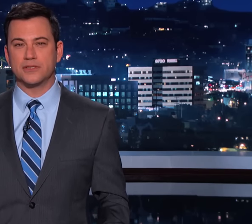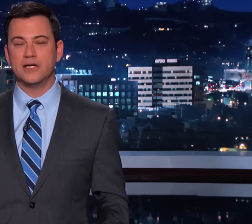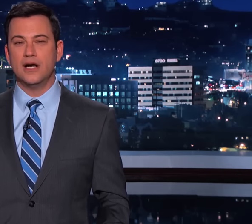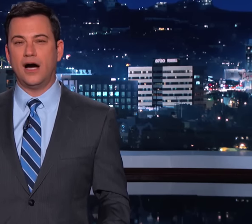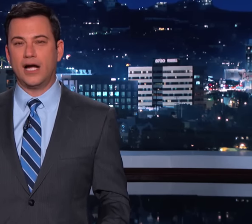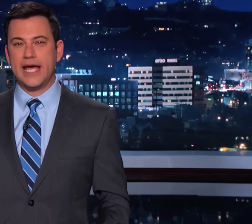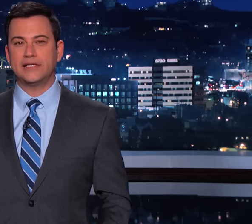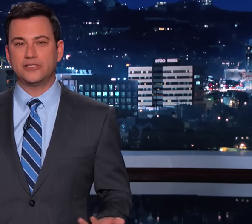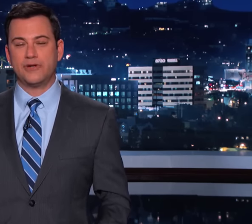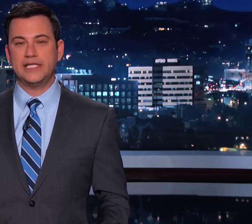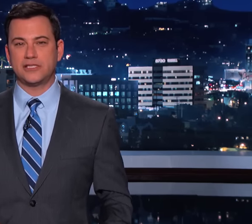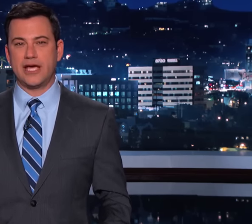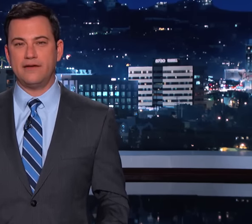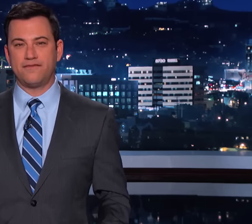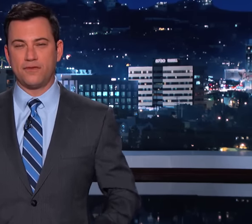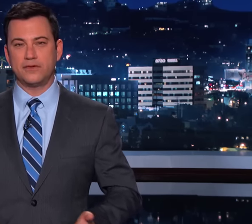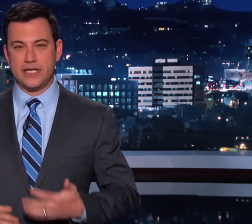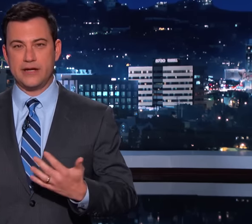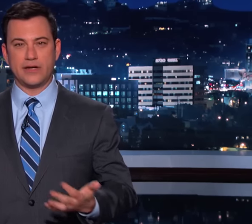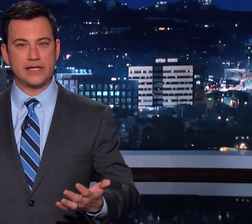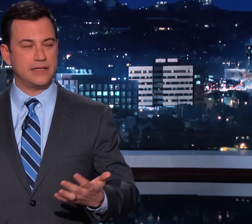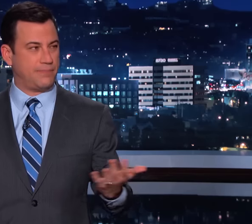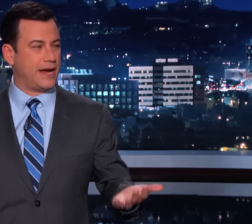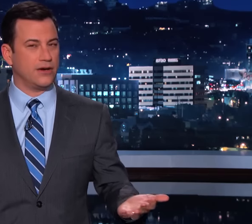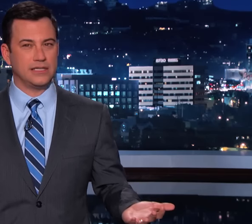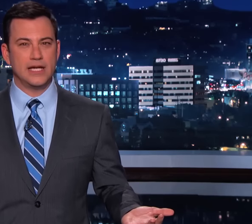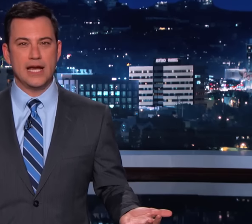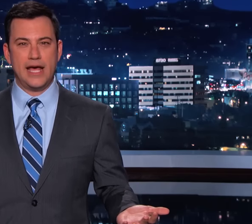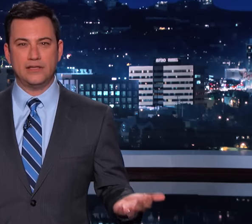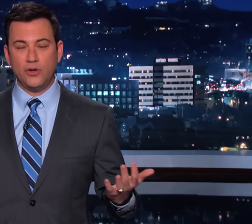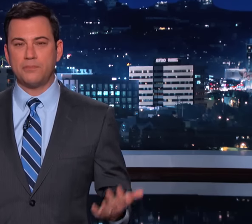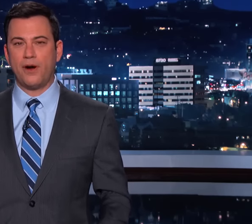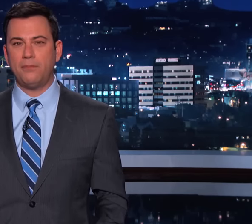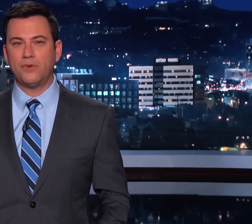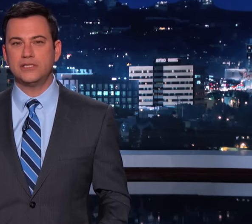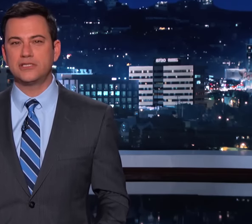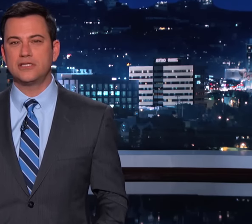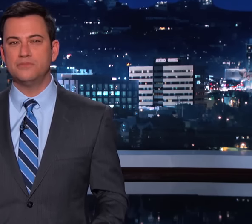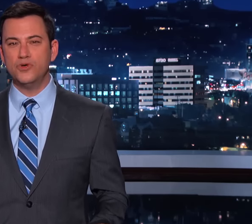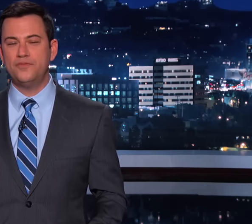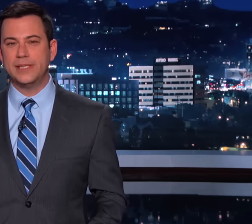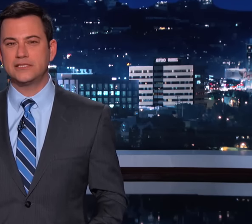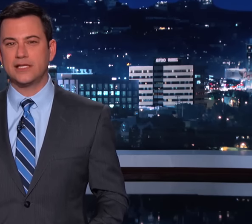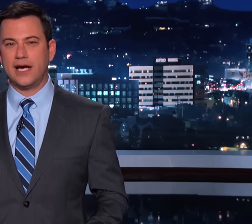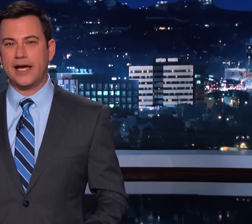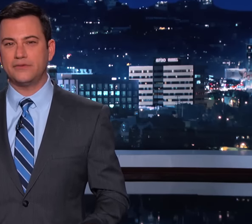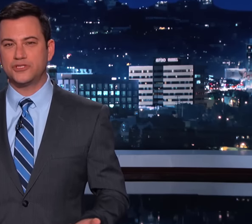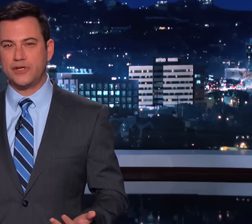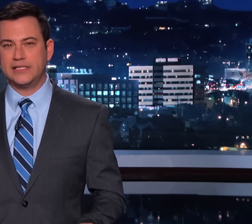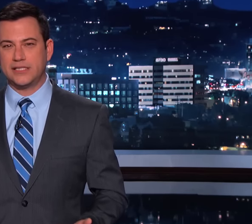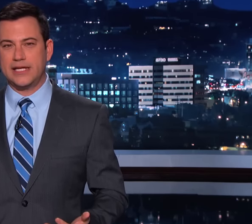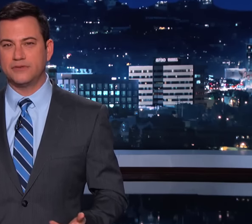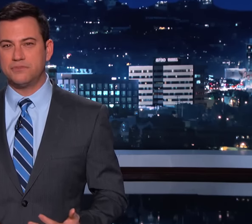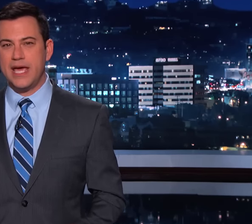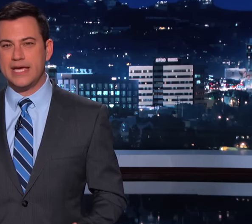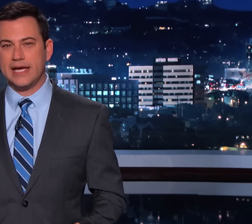on hand to translate for the hearing impaired. And the only problem was the movements the guy who was translating was making